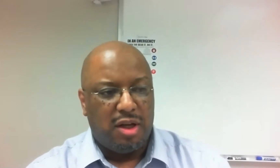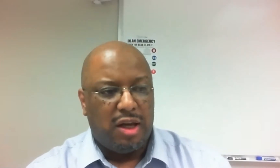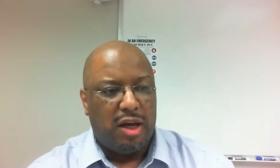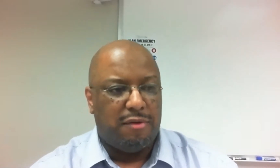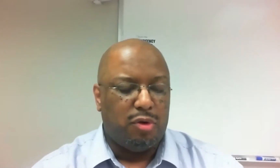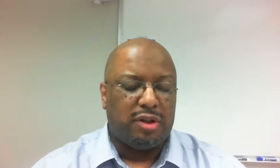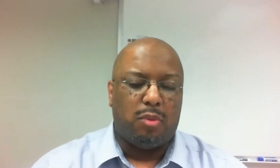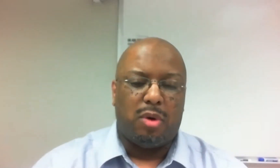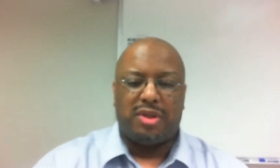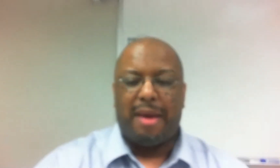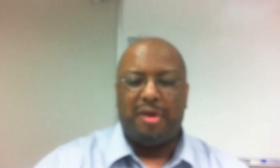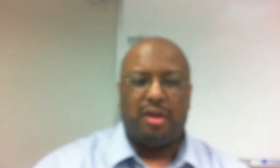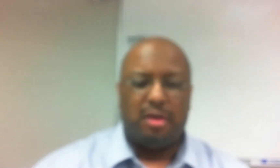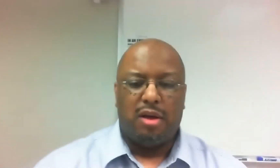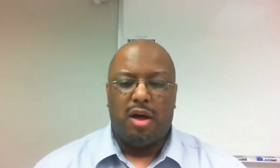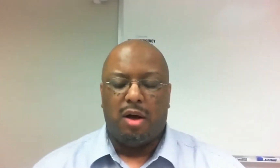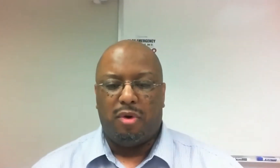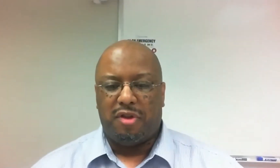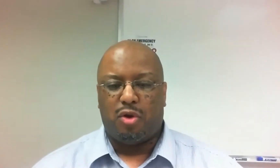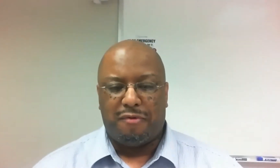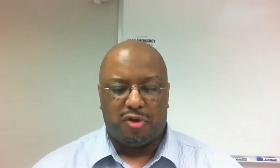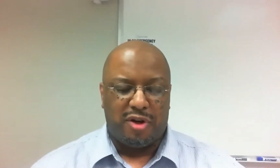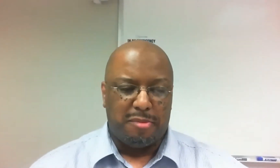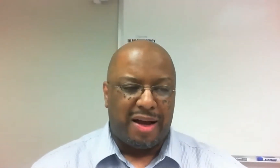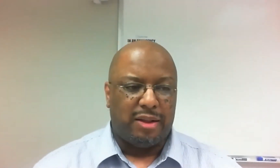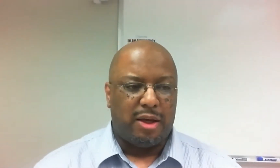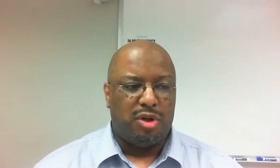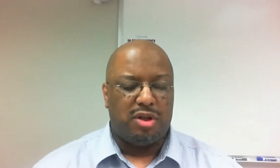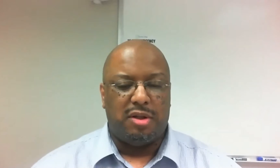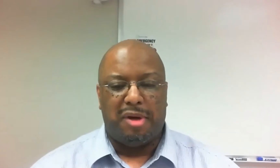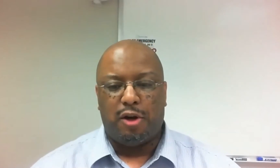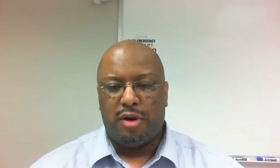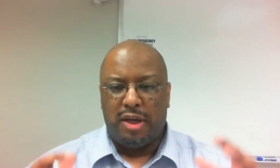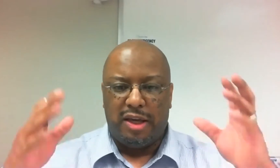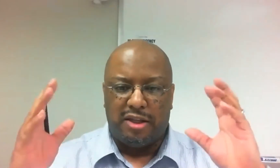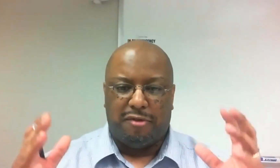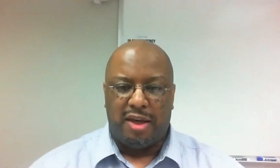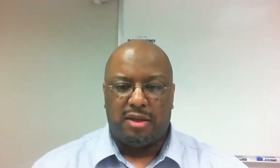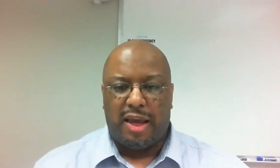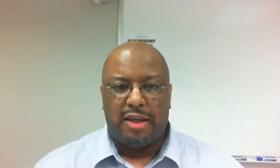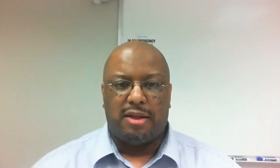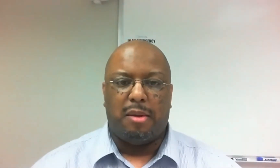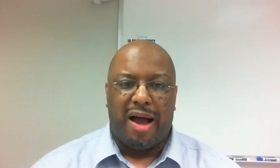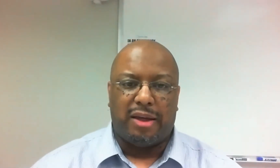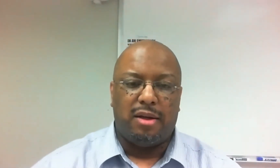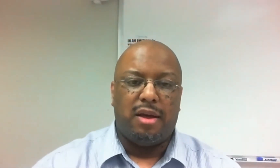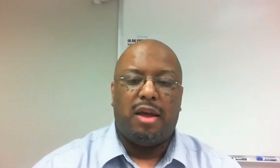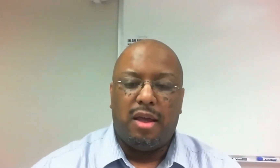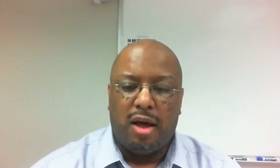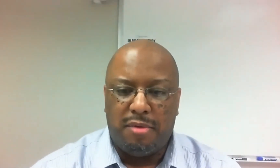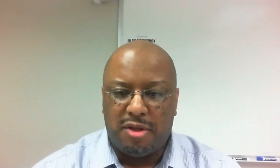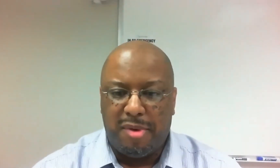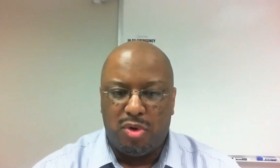footage and if you looked at what was happening with this officer, his body language, his demeanor, his face, his hands in the pocket,